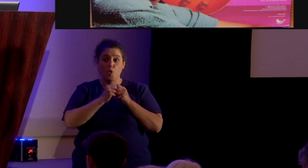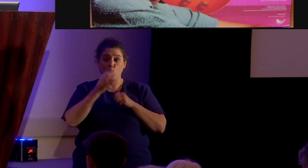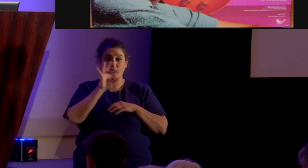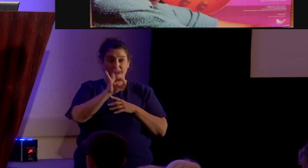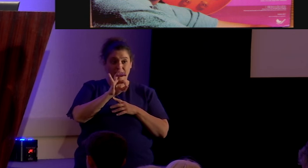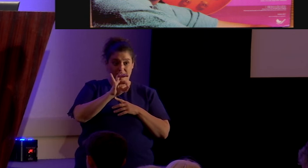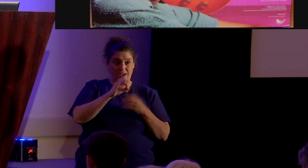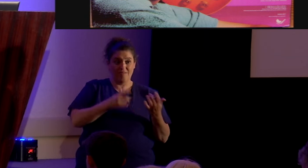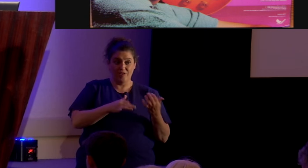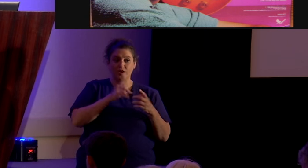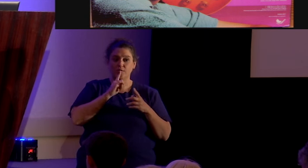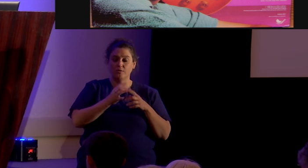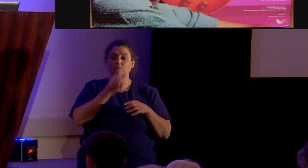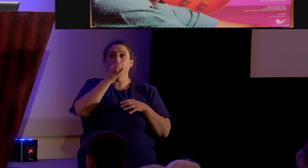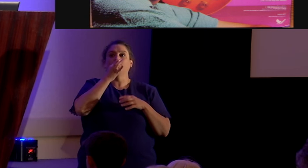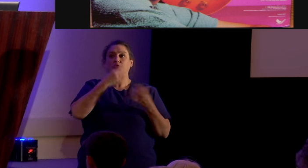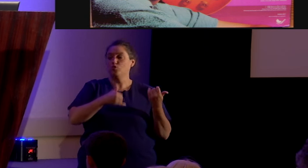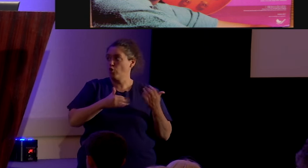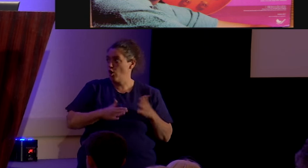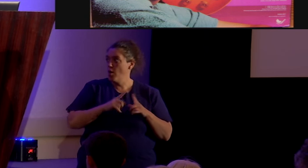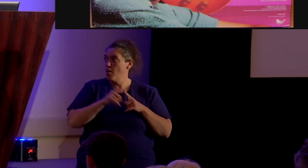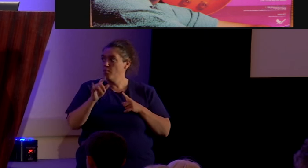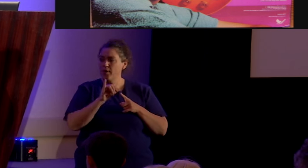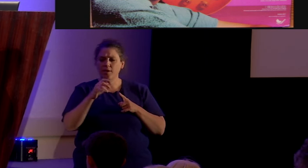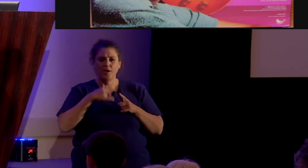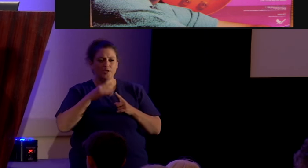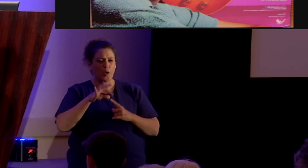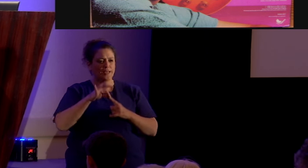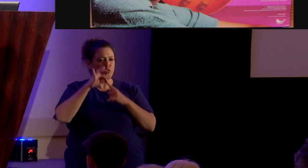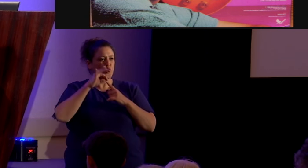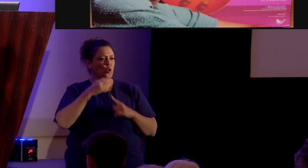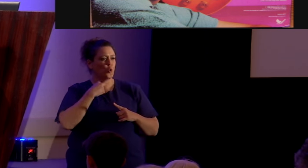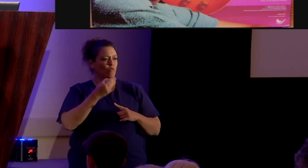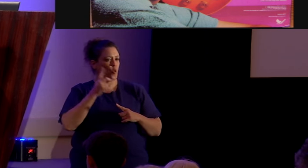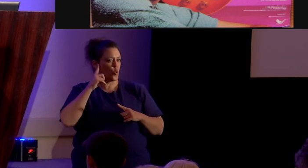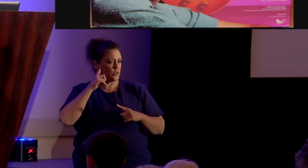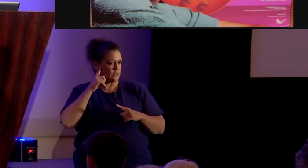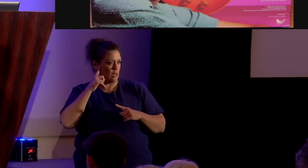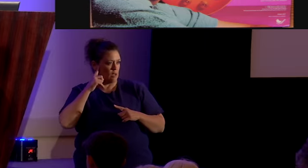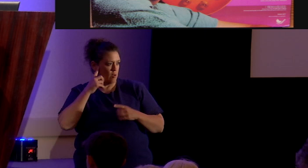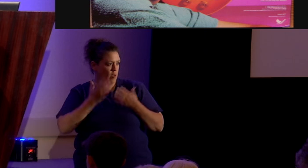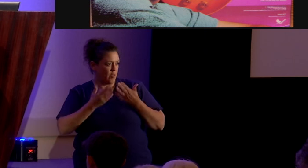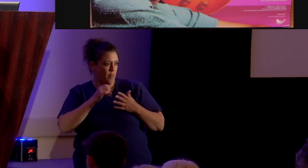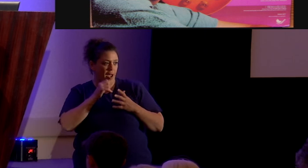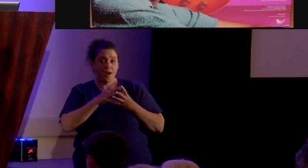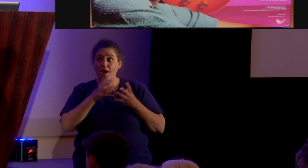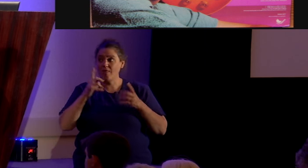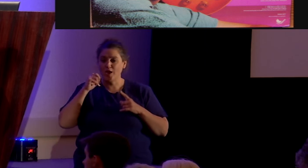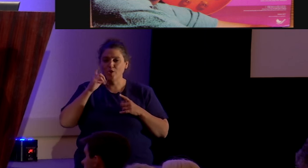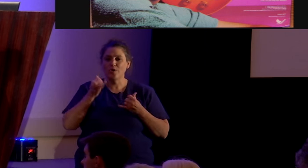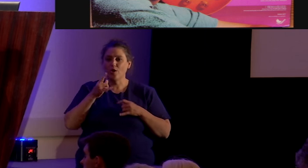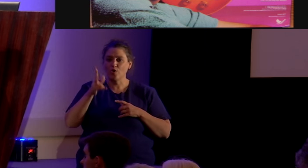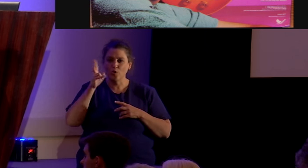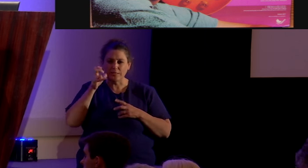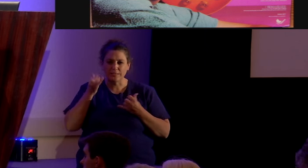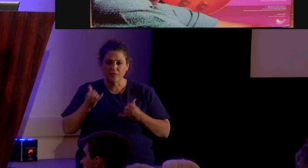virtuoso guitarist but he also has a unique vocal sound that may not be all that unique listen